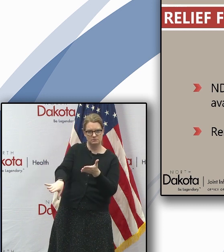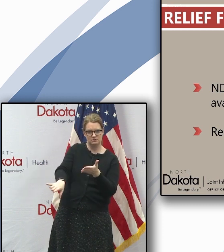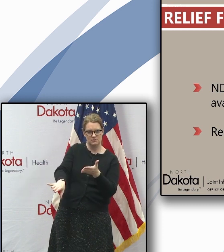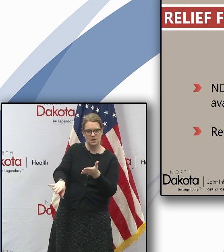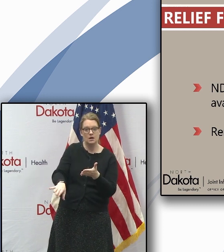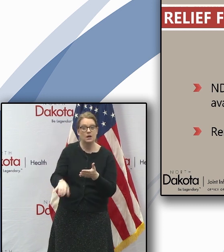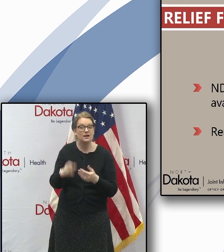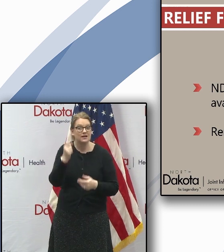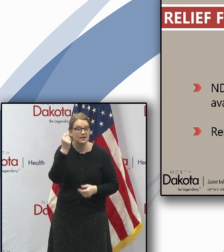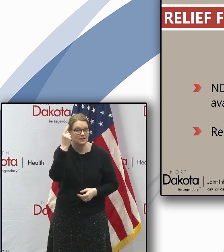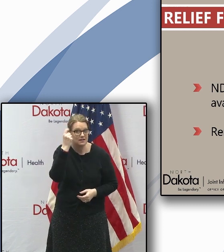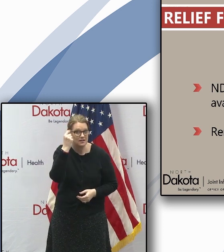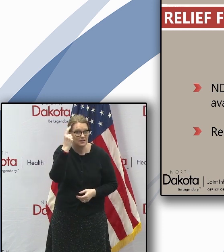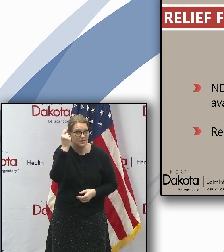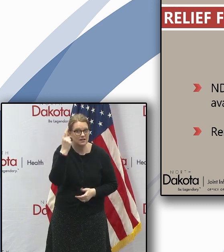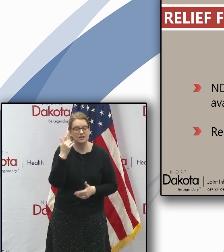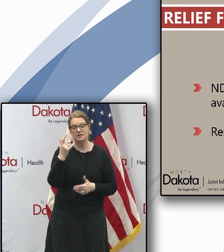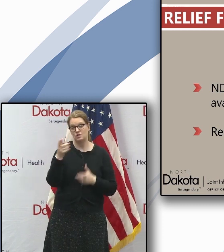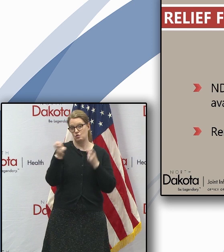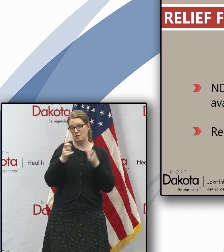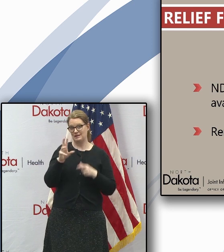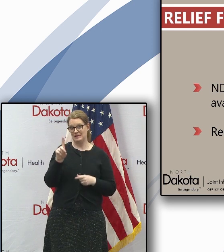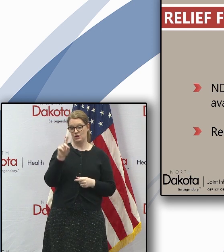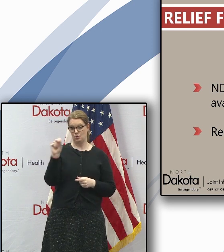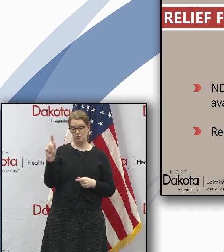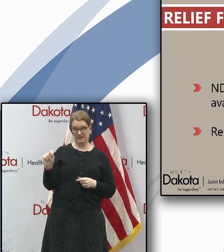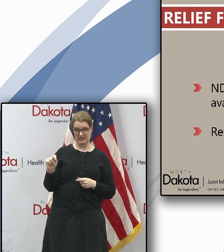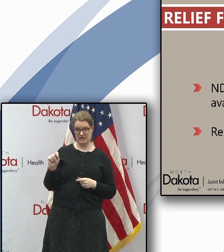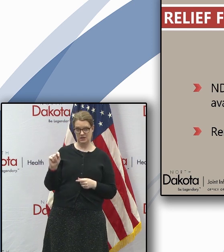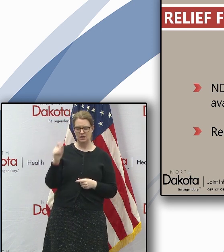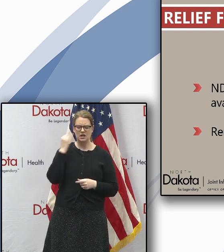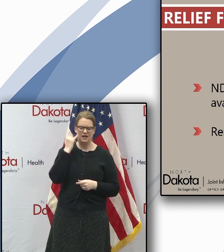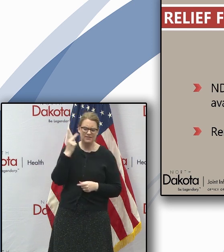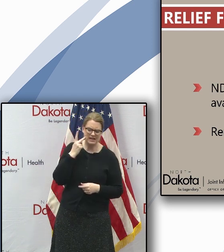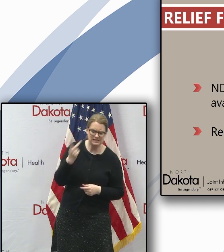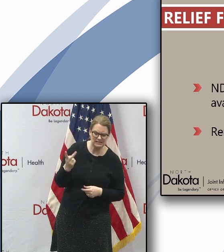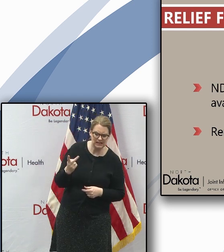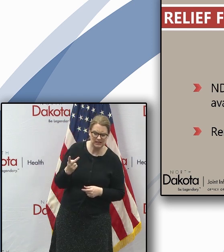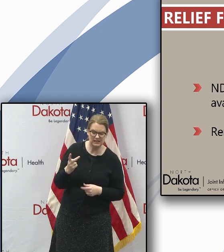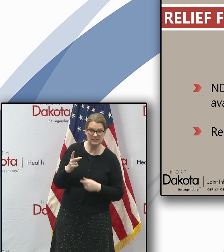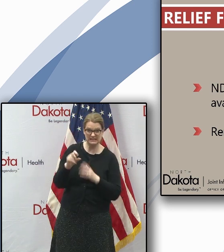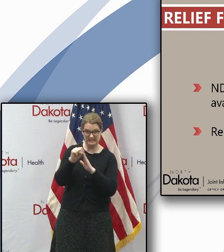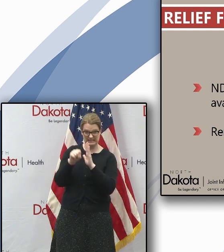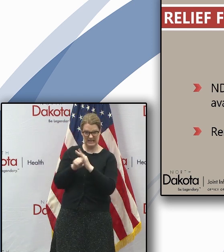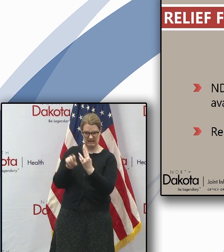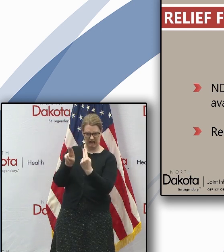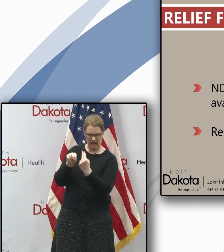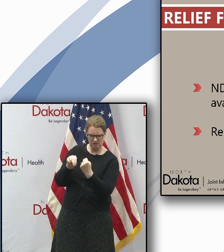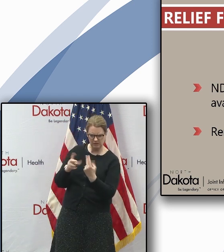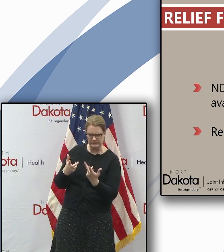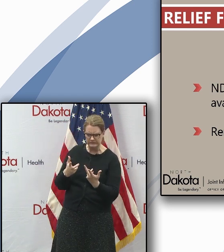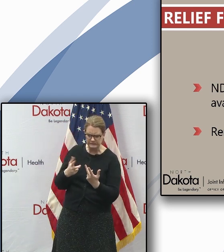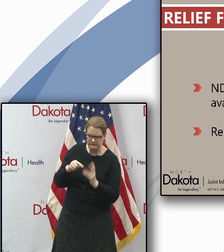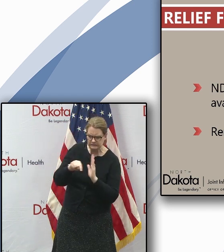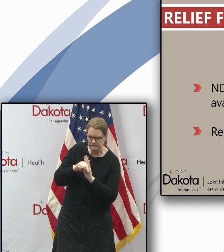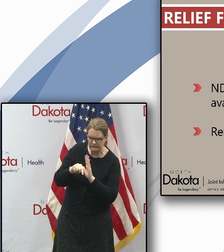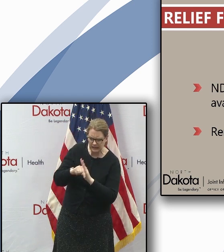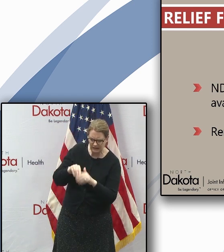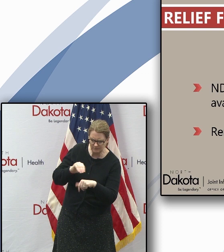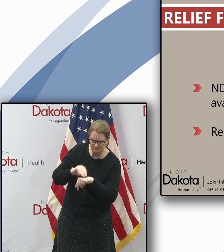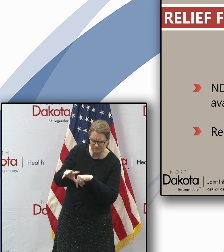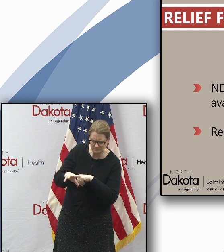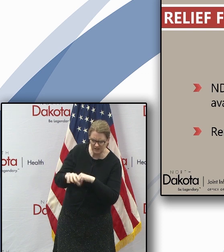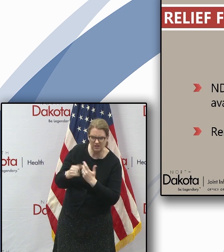of dot under this executive order if any state highway is being negatively impacted due to load weight he may reinstate restrictions